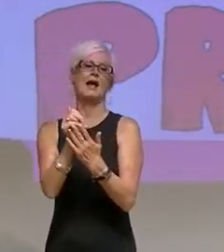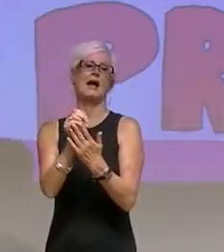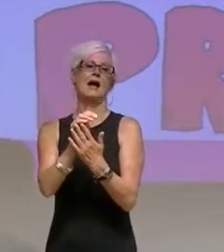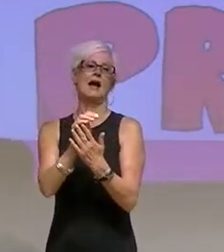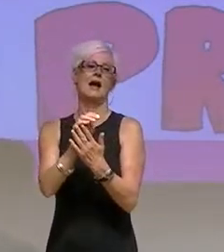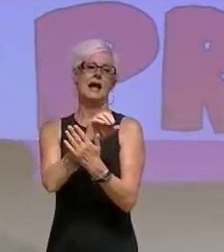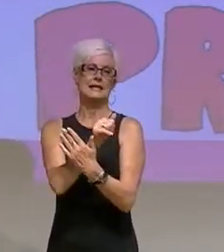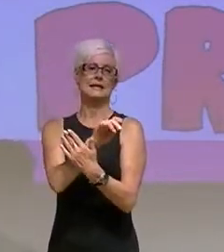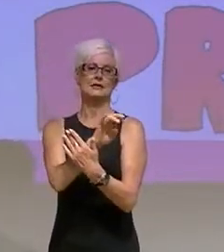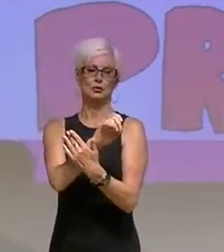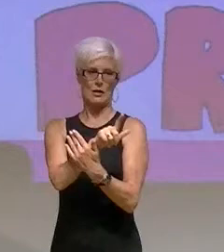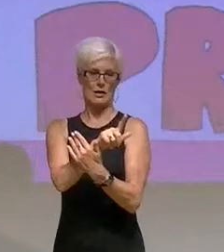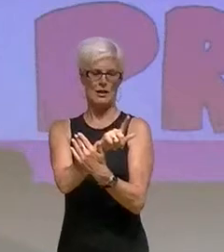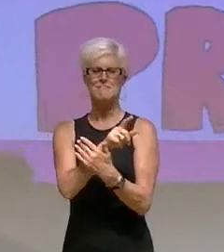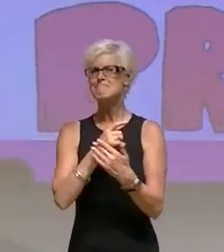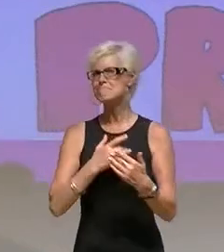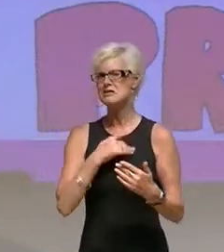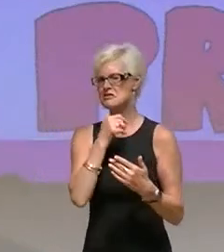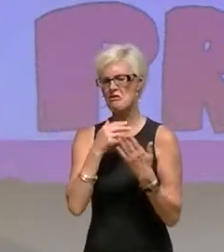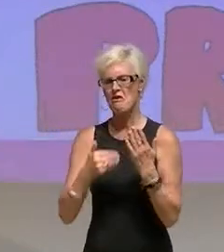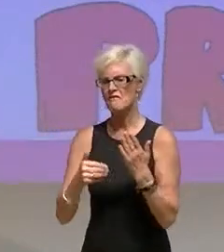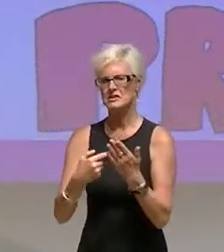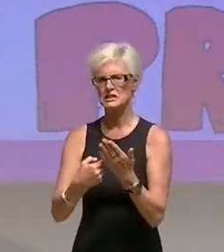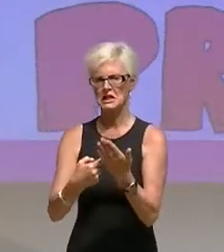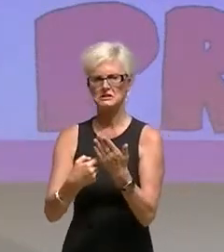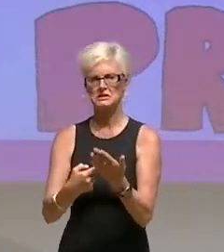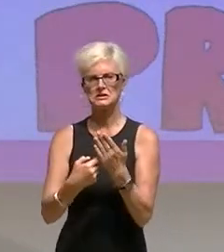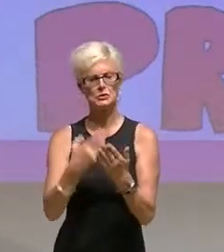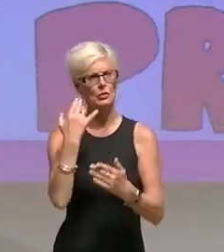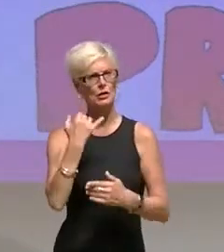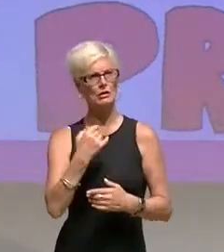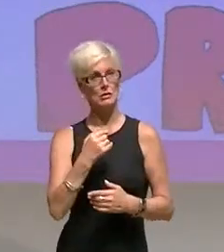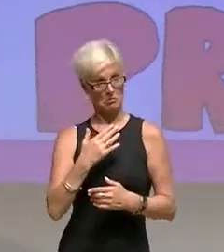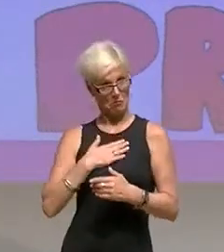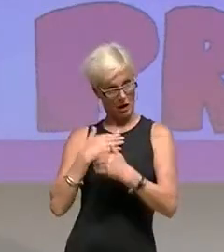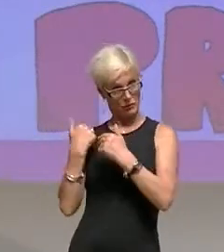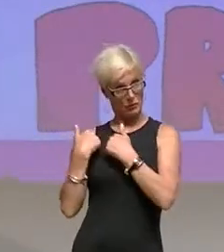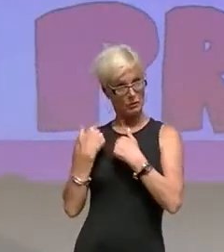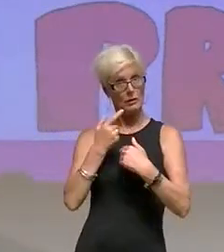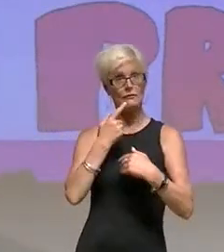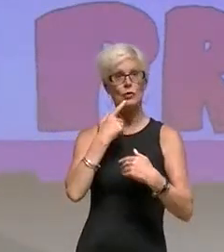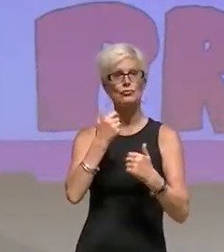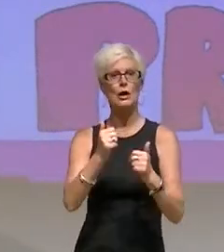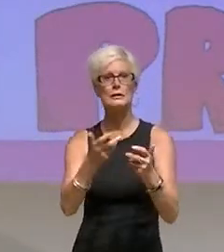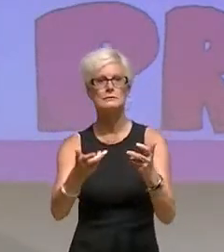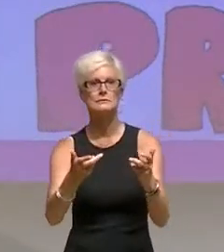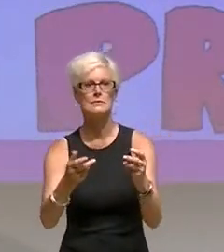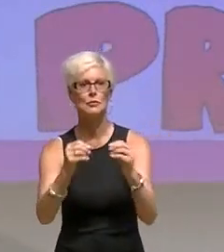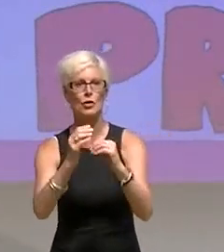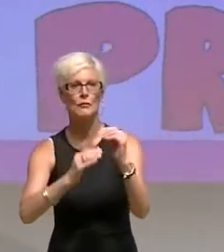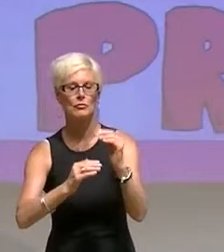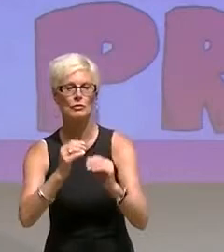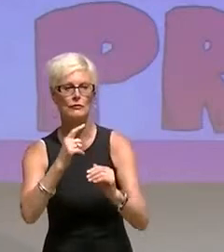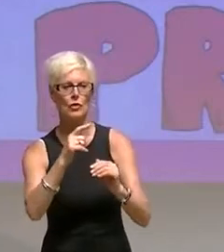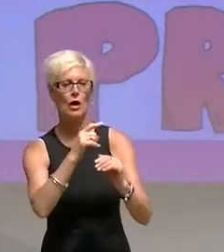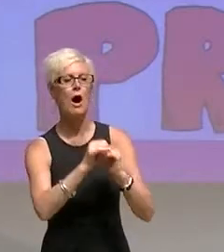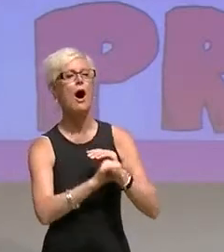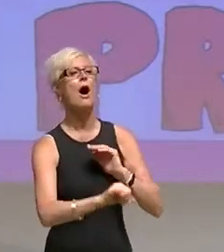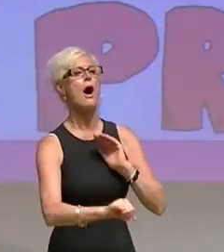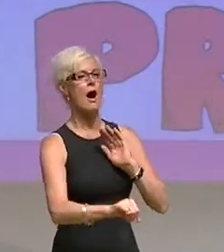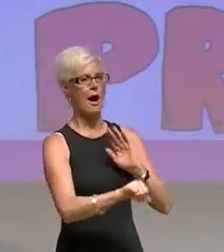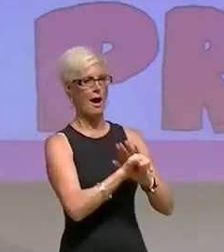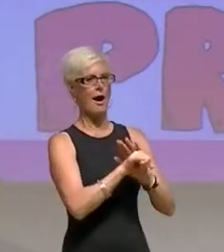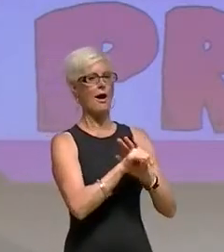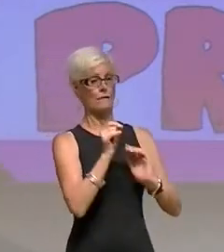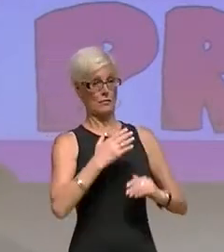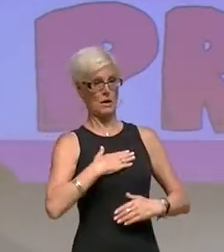discuss this because I do not feel it is my responsibility to make others feel comfortable about locating me in terms of